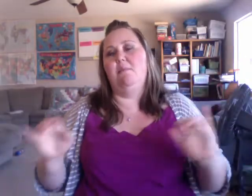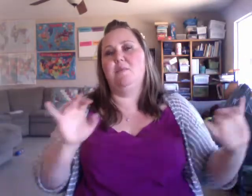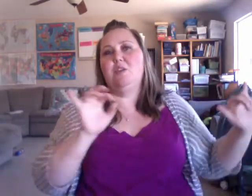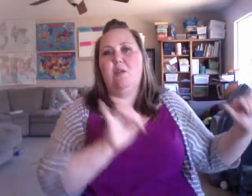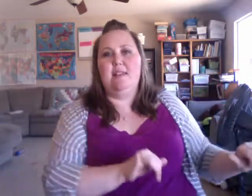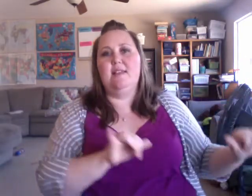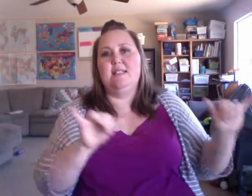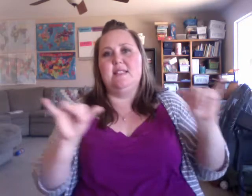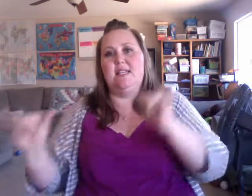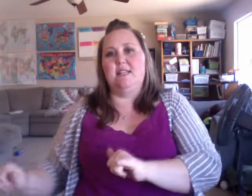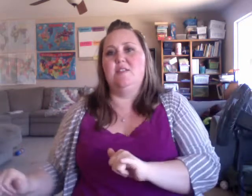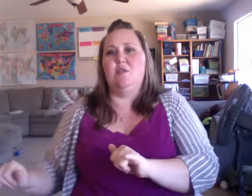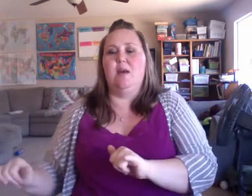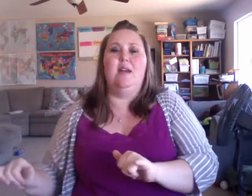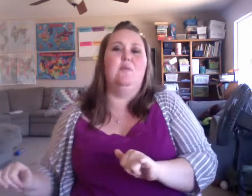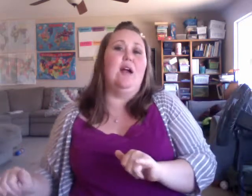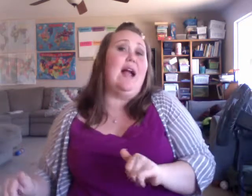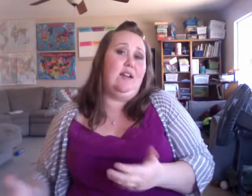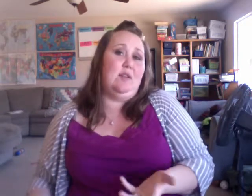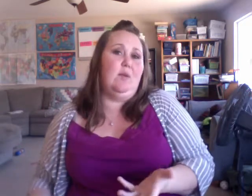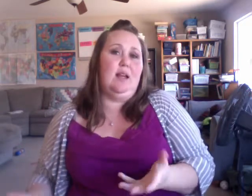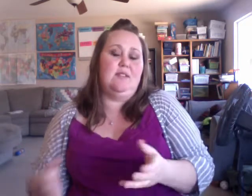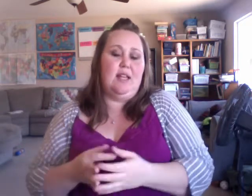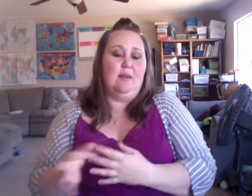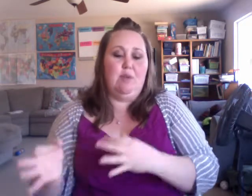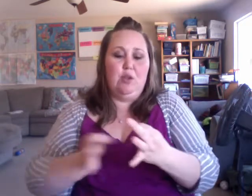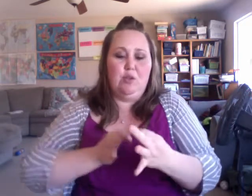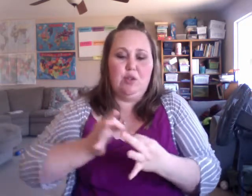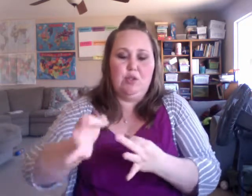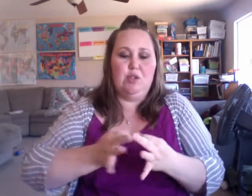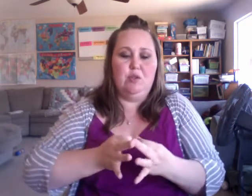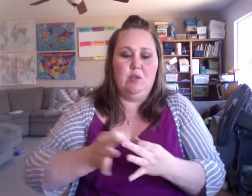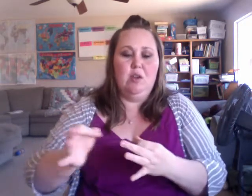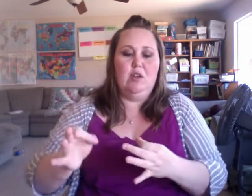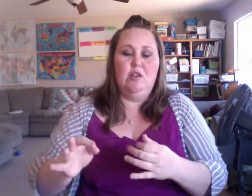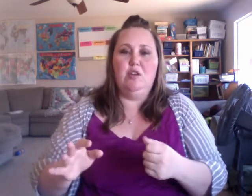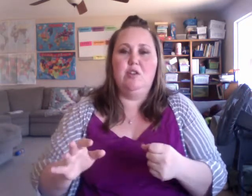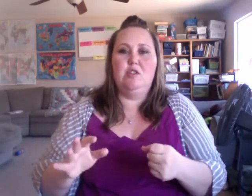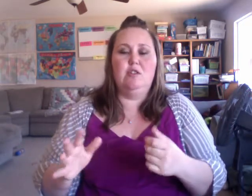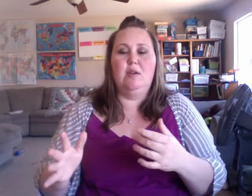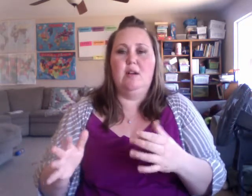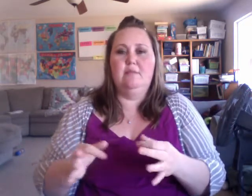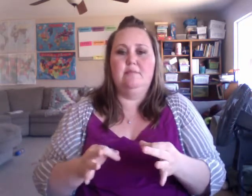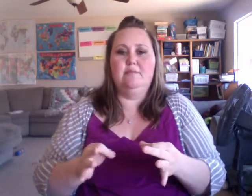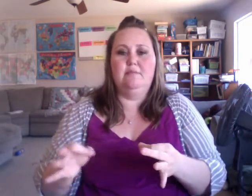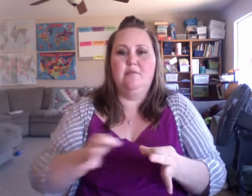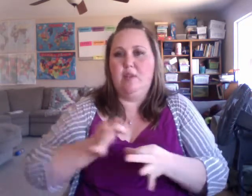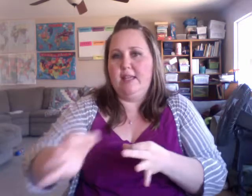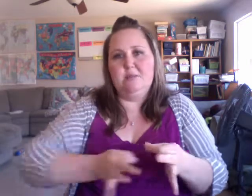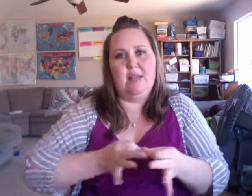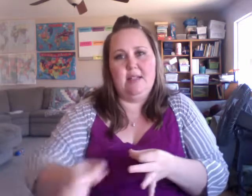So I think this is an easier way and a more accurate way of saying it. But you could do you could do fully explained.